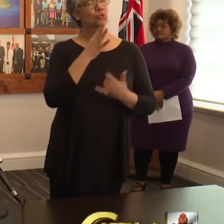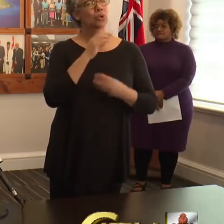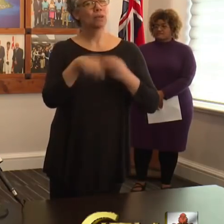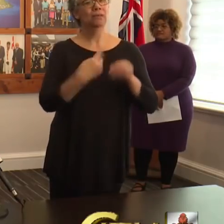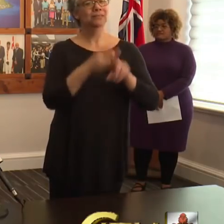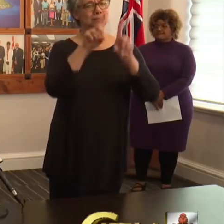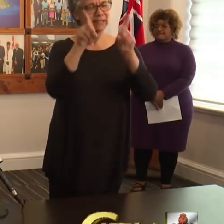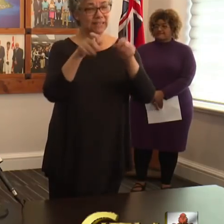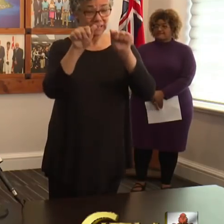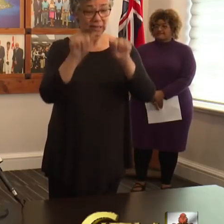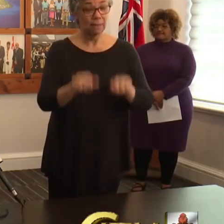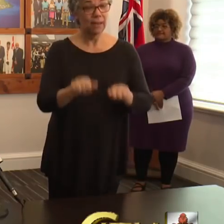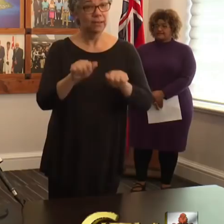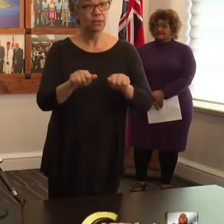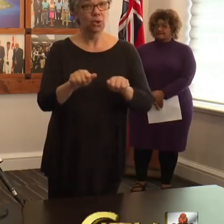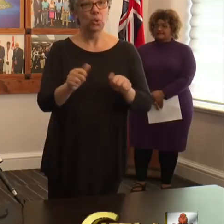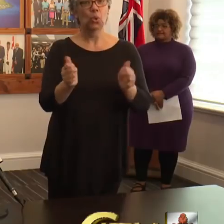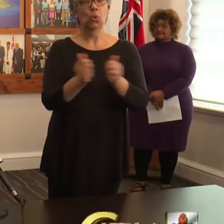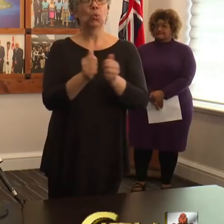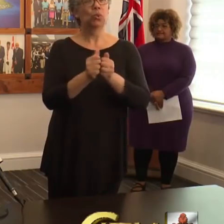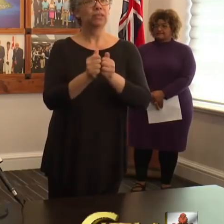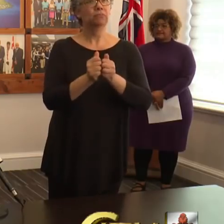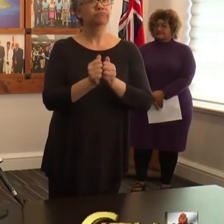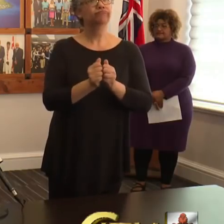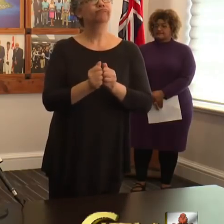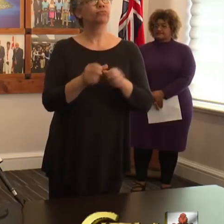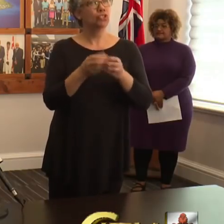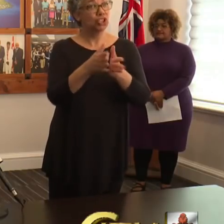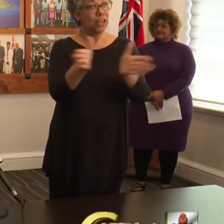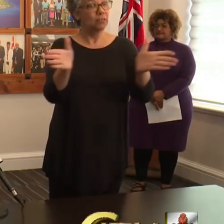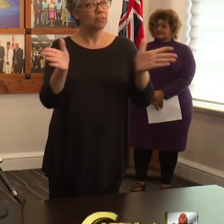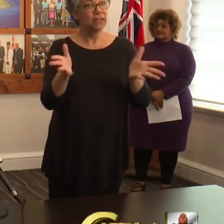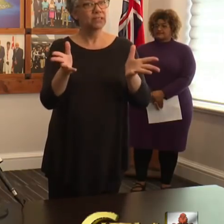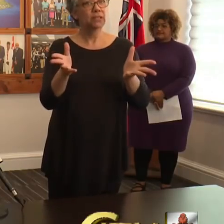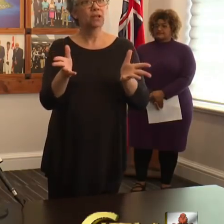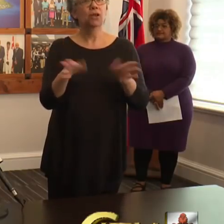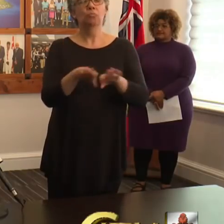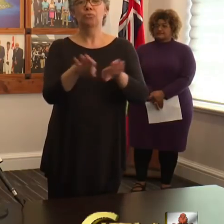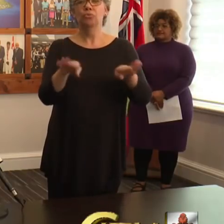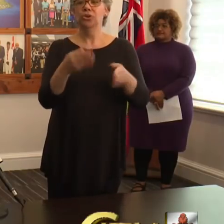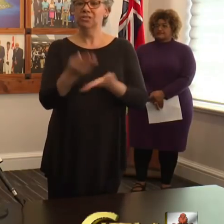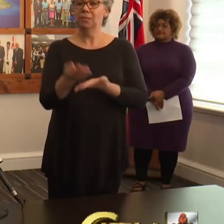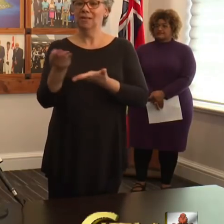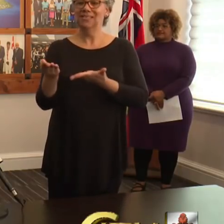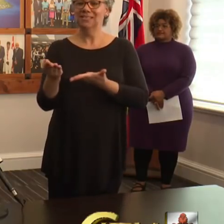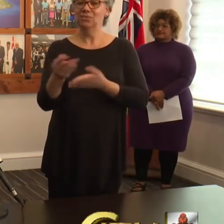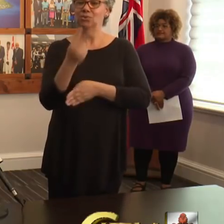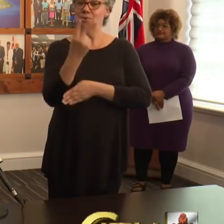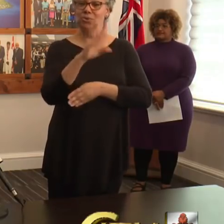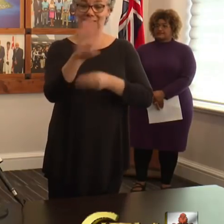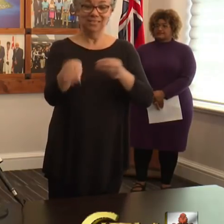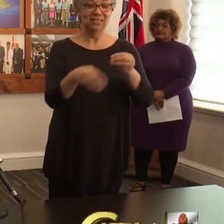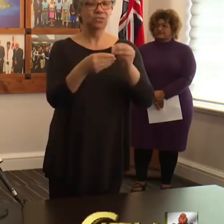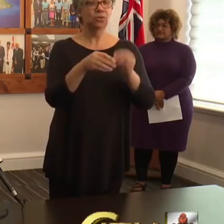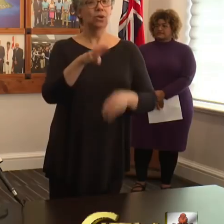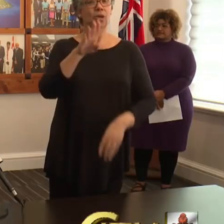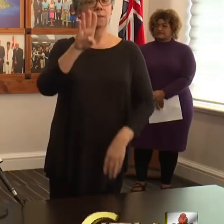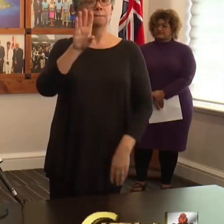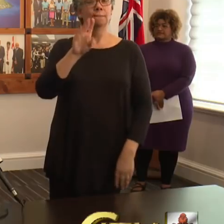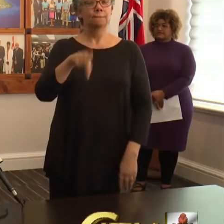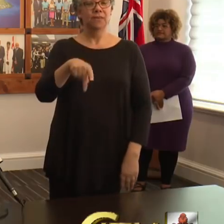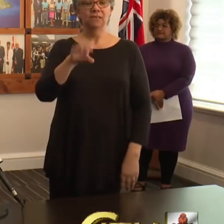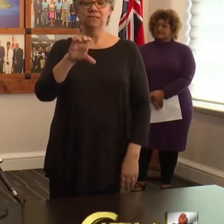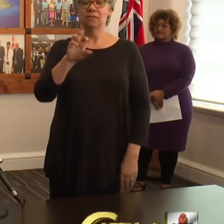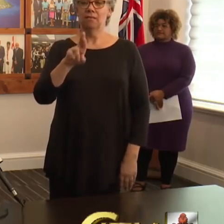With the generosity of Roche, Bermuda's supply of two additional testing instruments, PCRs, along with two